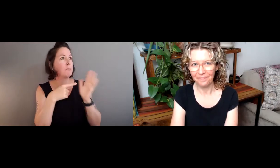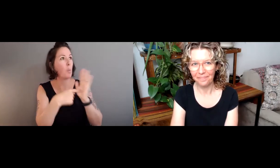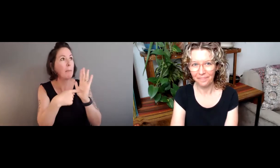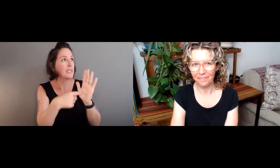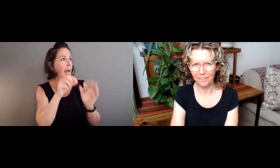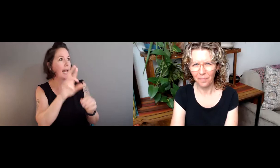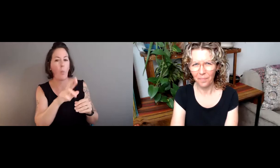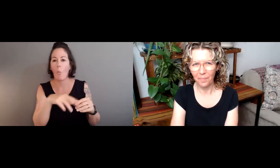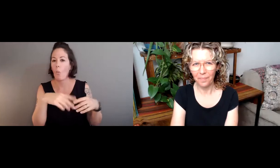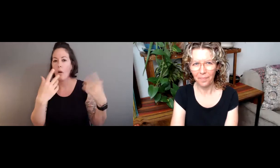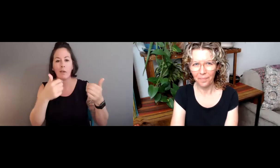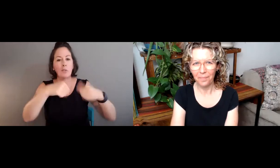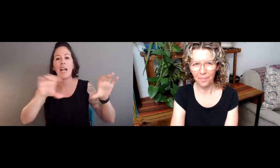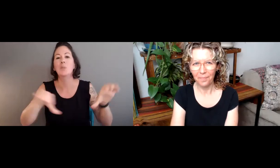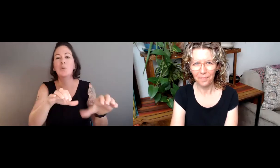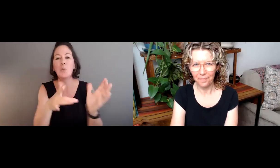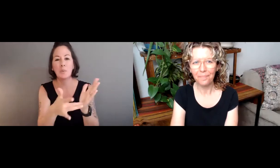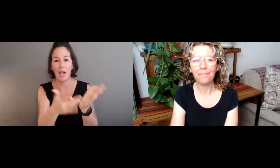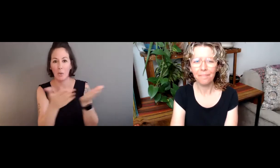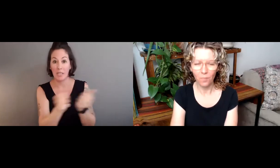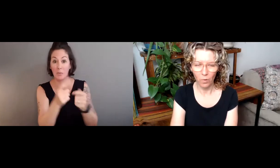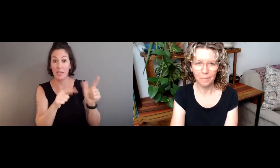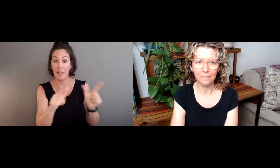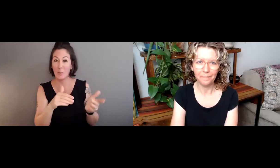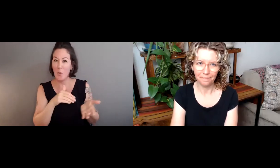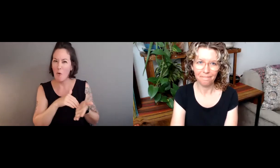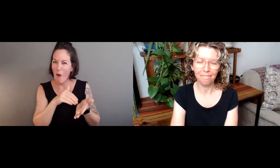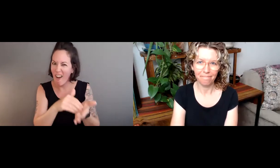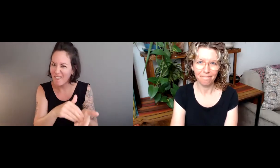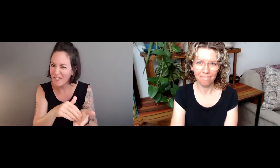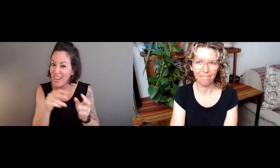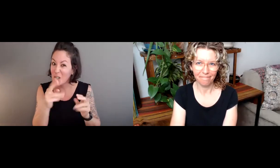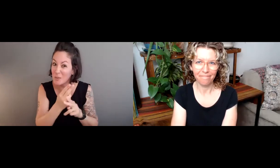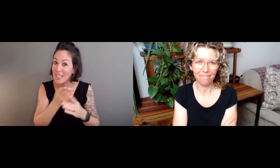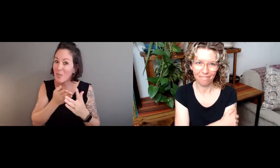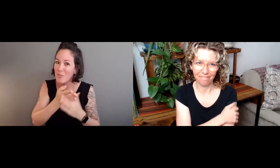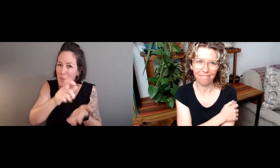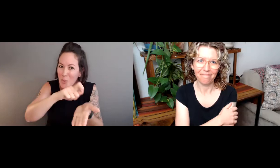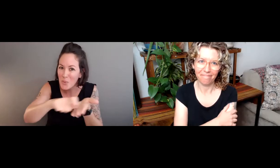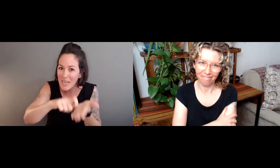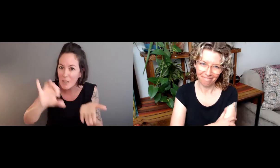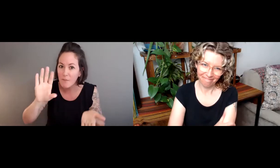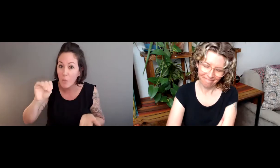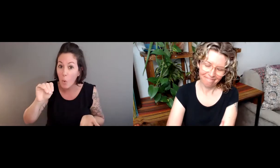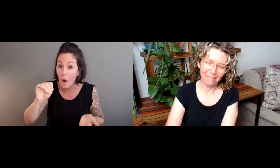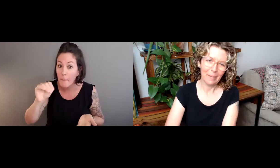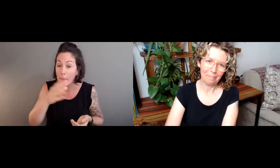So what that means is when we're studying sign language or representations or trying to do technical things with sign language,